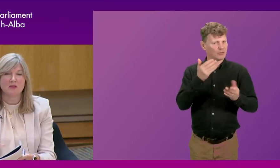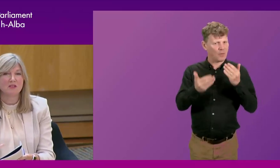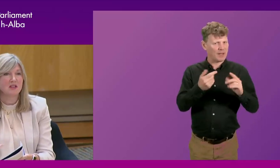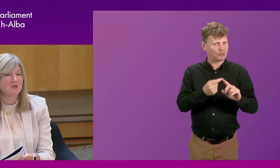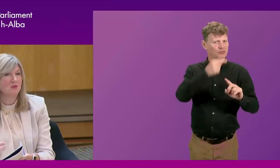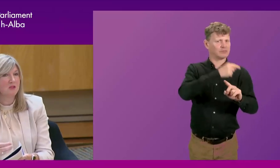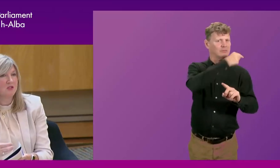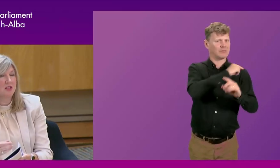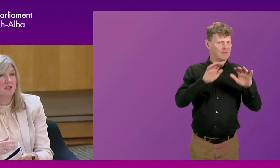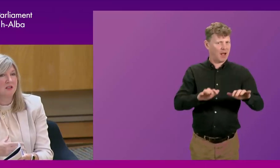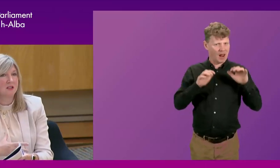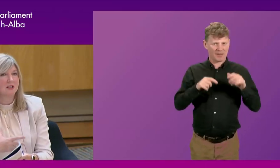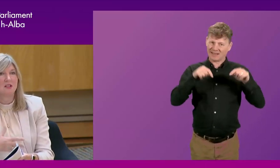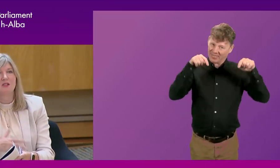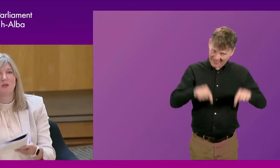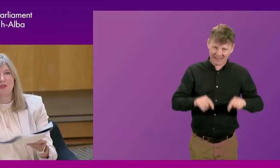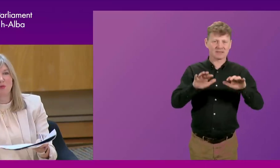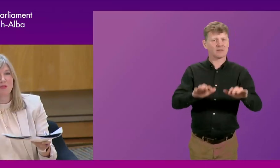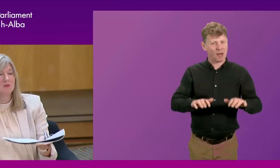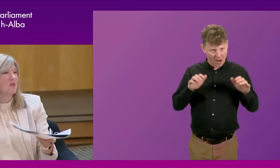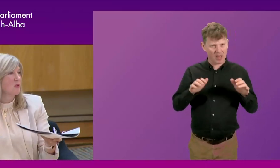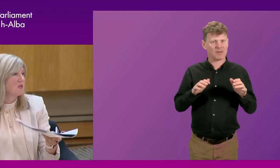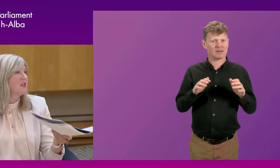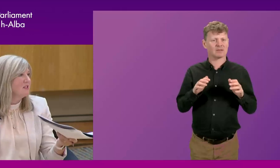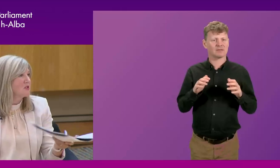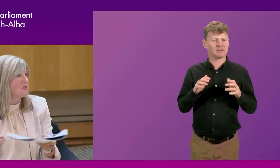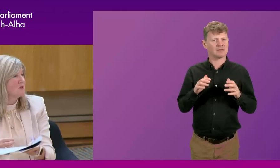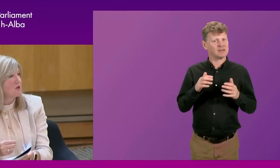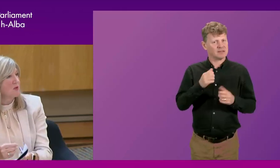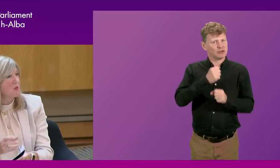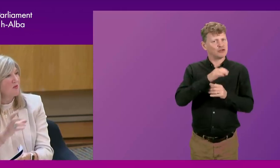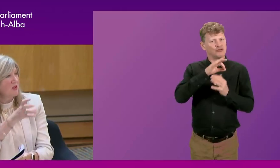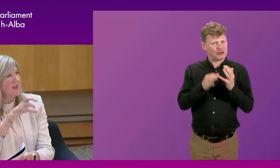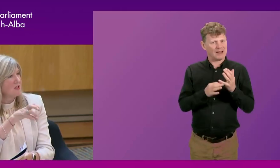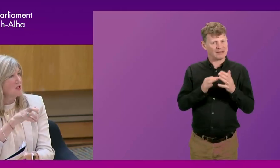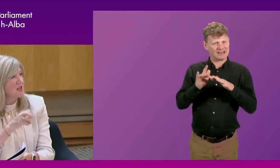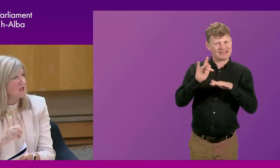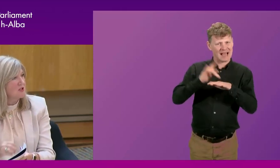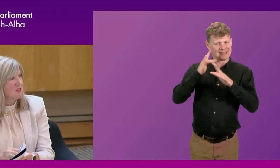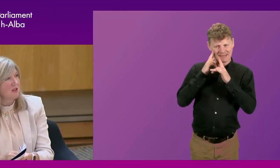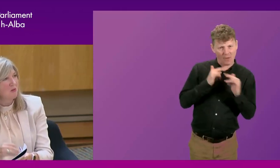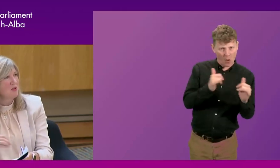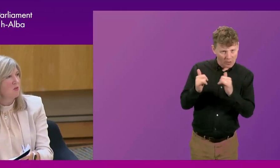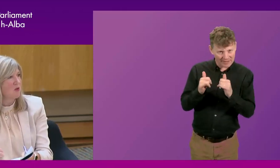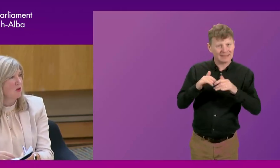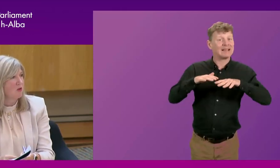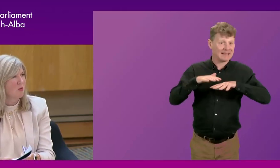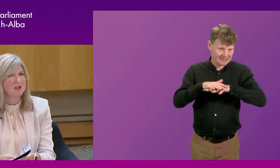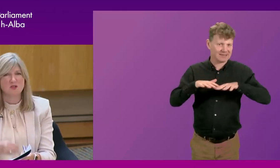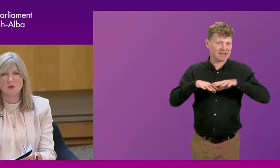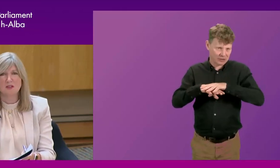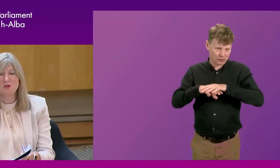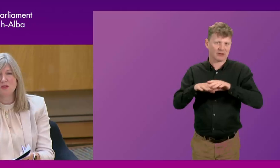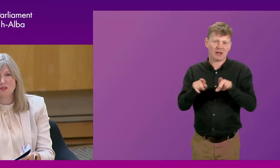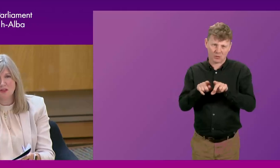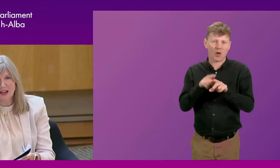do, but in this session we've undertaken, you know, with other bodies, what is called a gender sensitive audit, but we've done it intersectionally. We know we've got a lot of